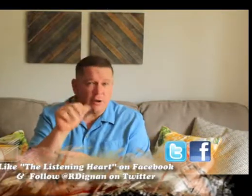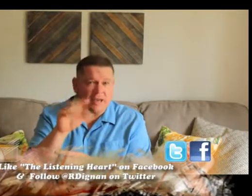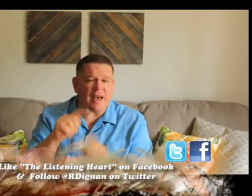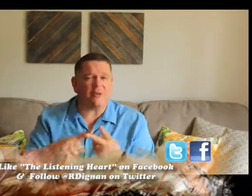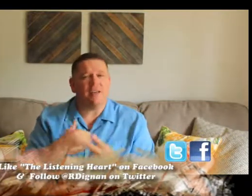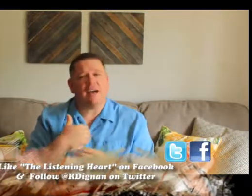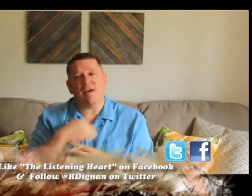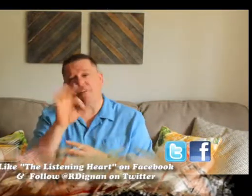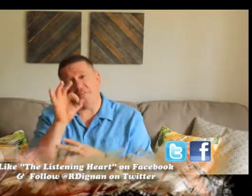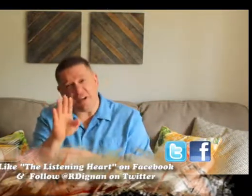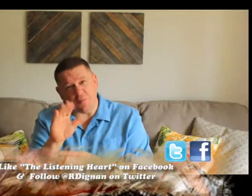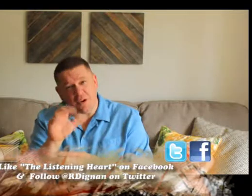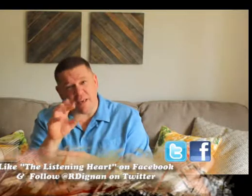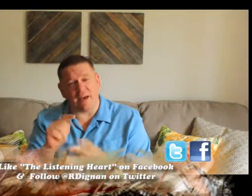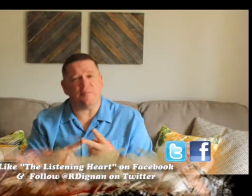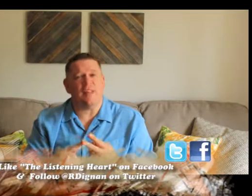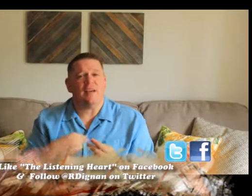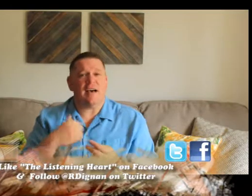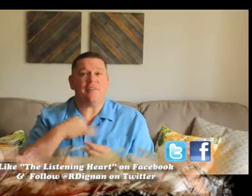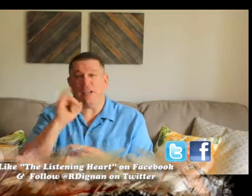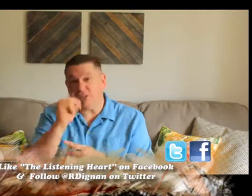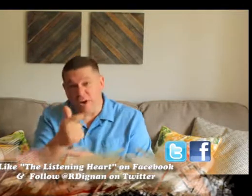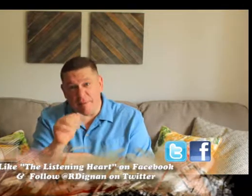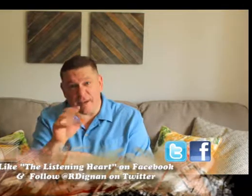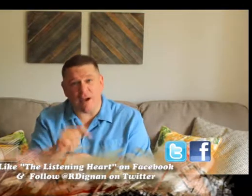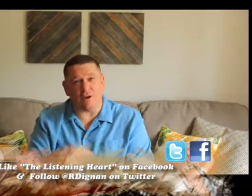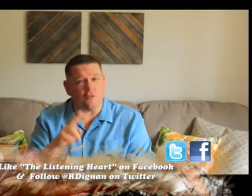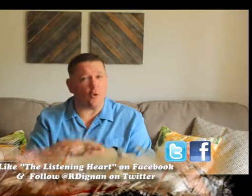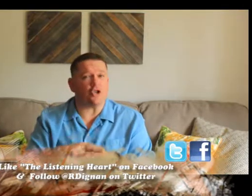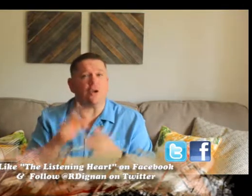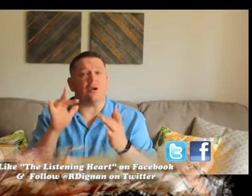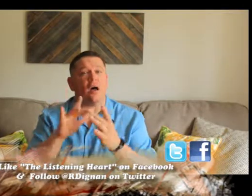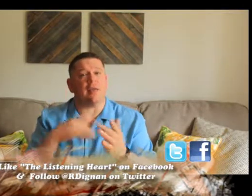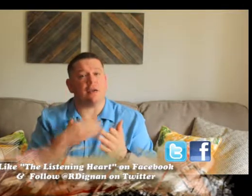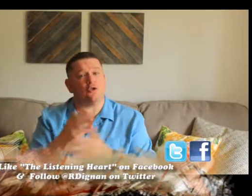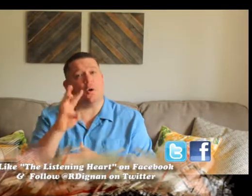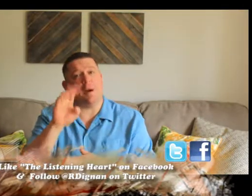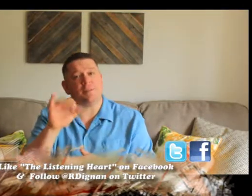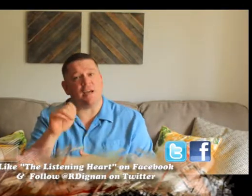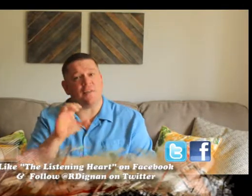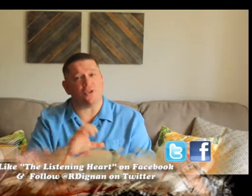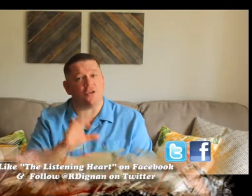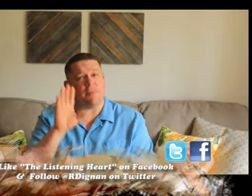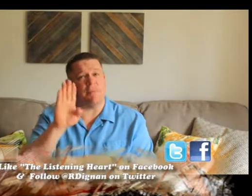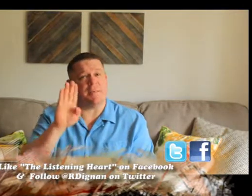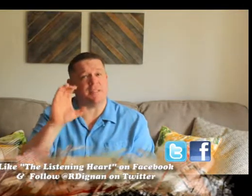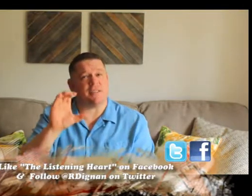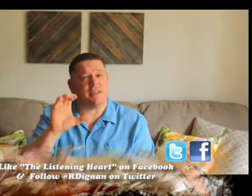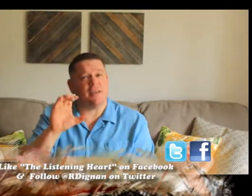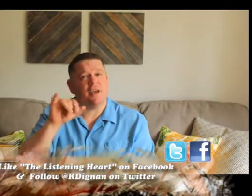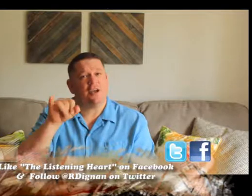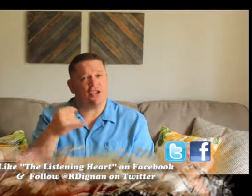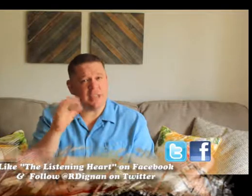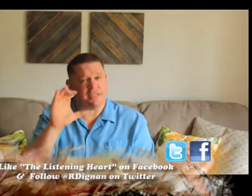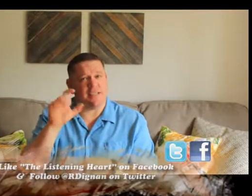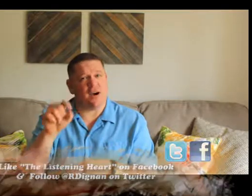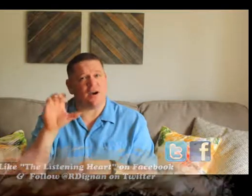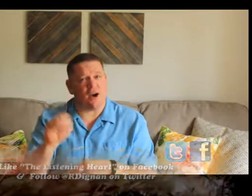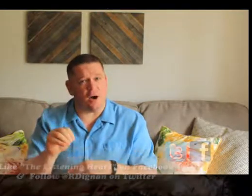account. I have a Facebook account. I have an Instagram account. And of course, you can contact us through our website at the church at bbcjc.com.